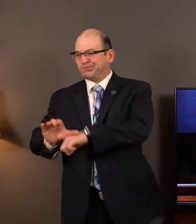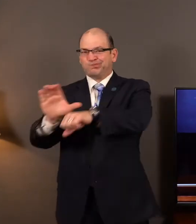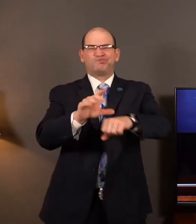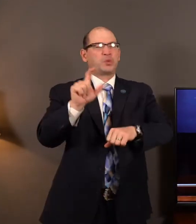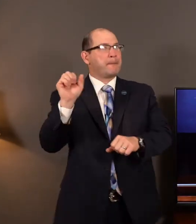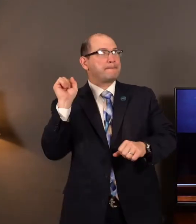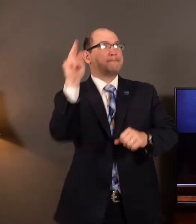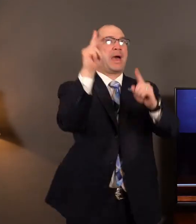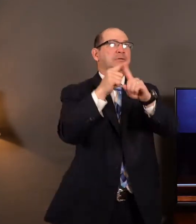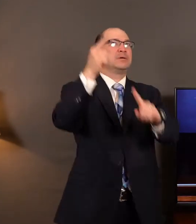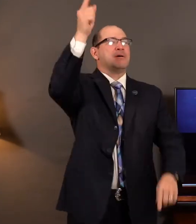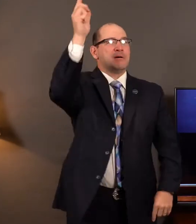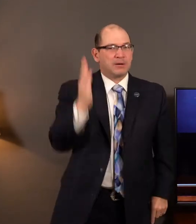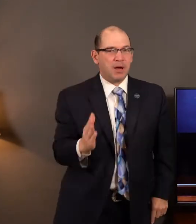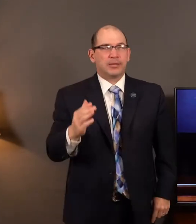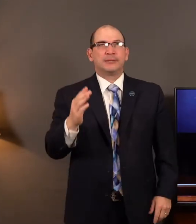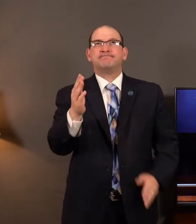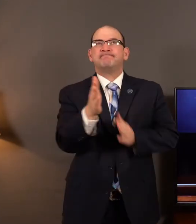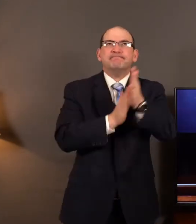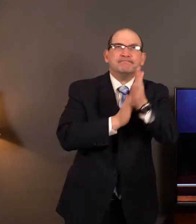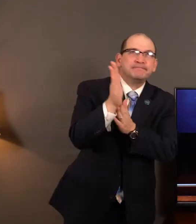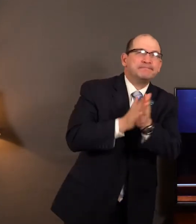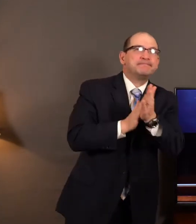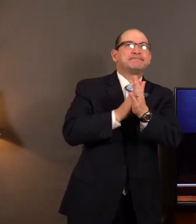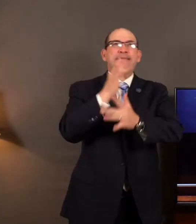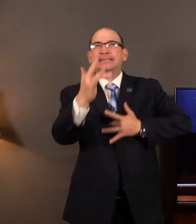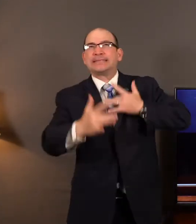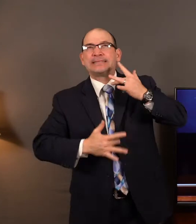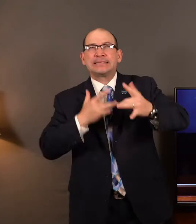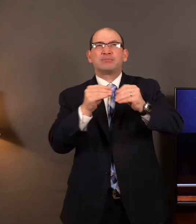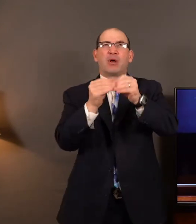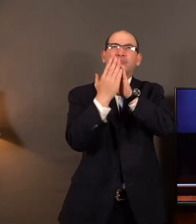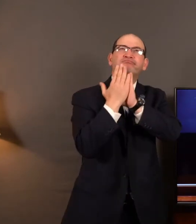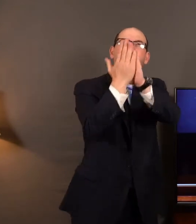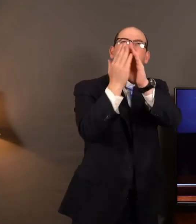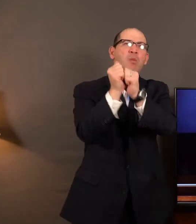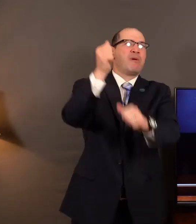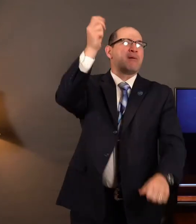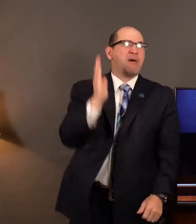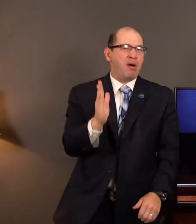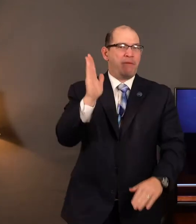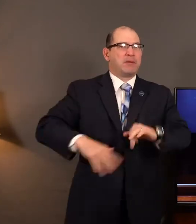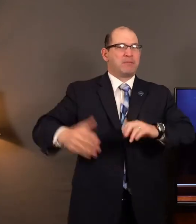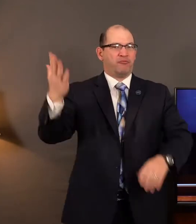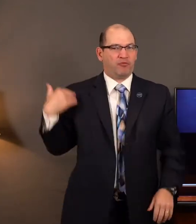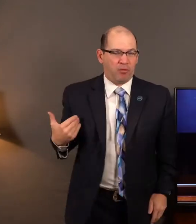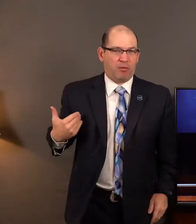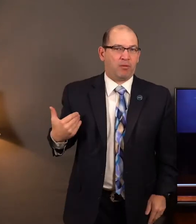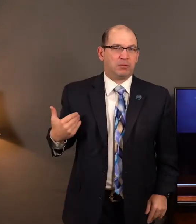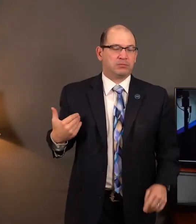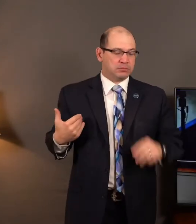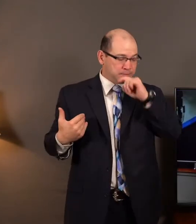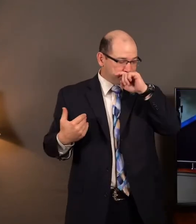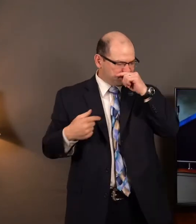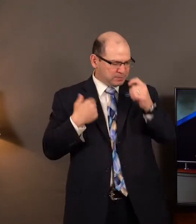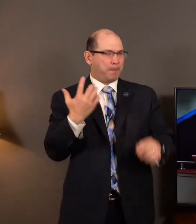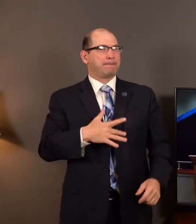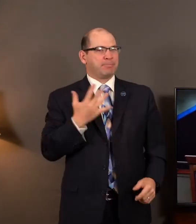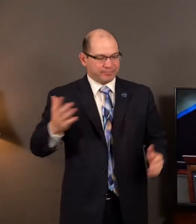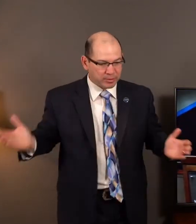country, having a passion to be closer to God than they have ever been before. I'm encouraged by the fact that this lady went